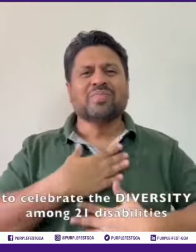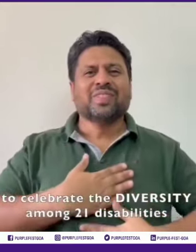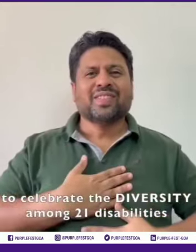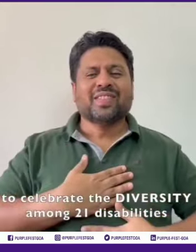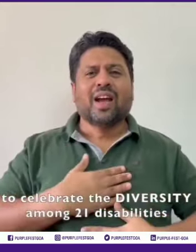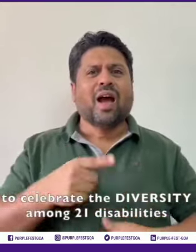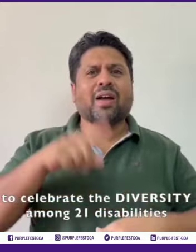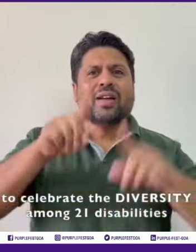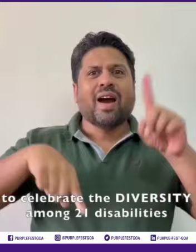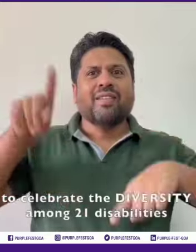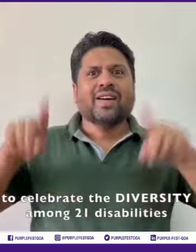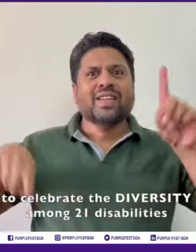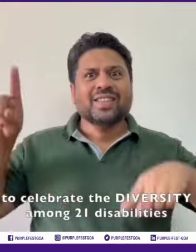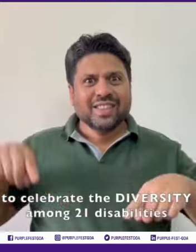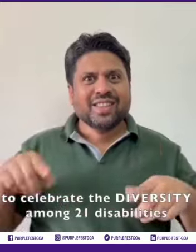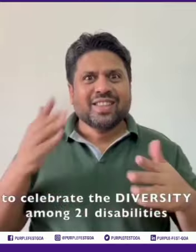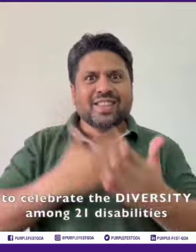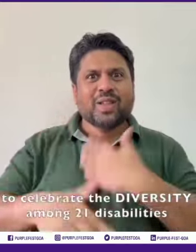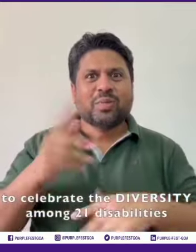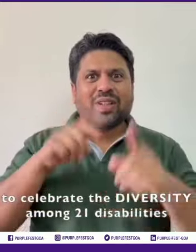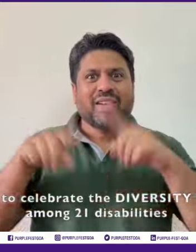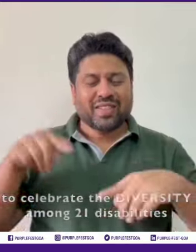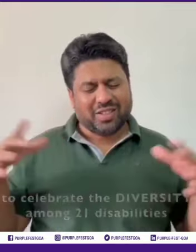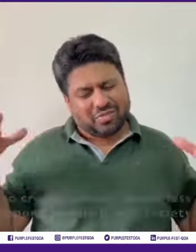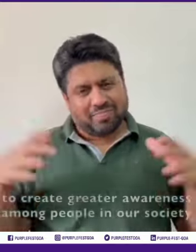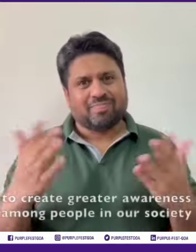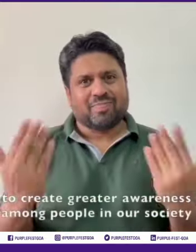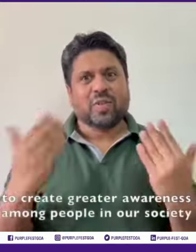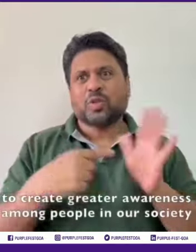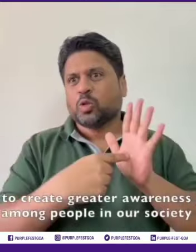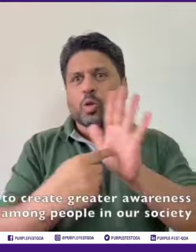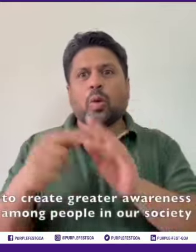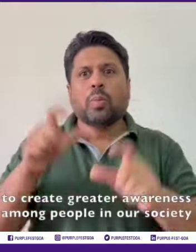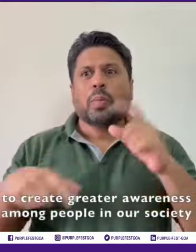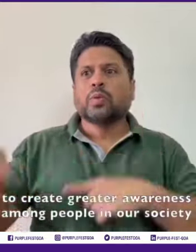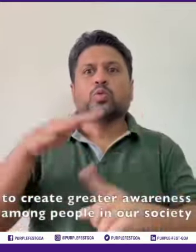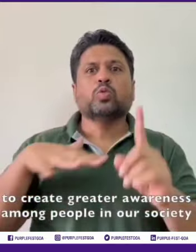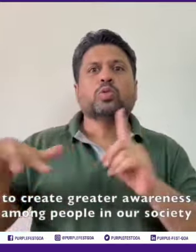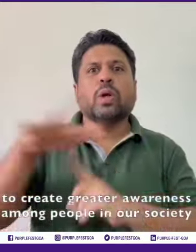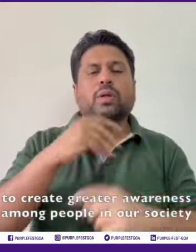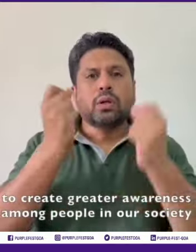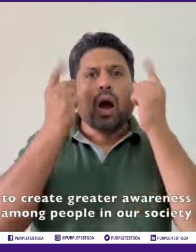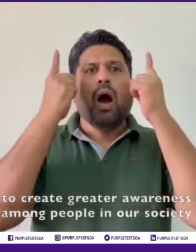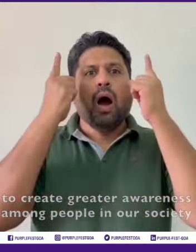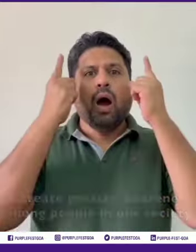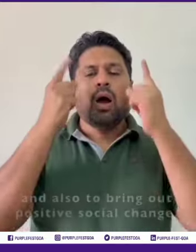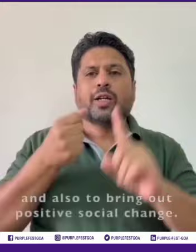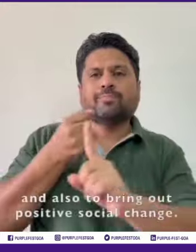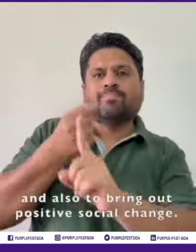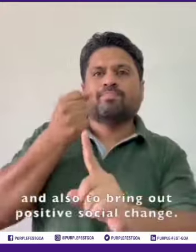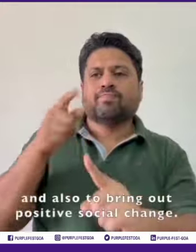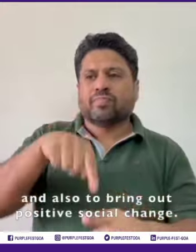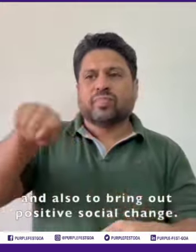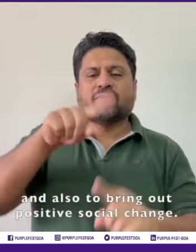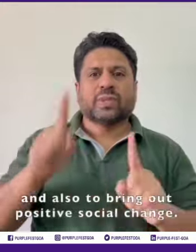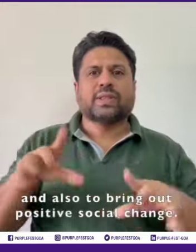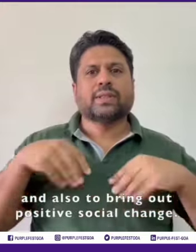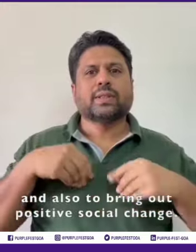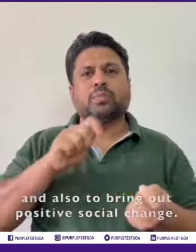diversity among 21 disabilities, to create greater awareness among people in our society and also to